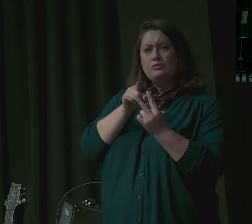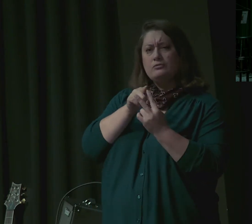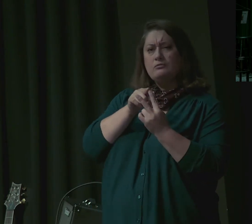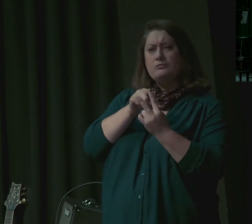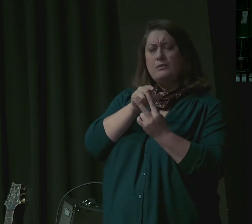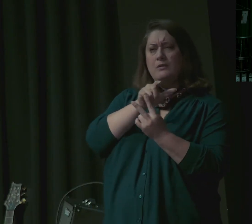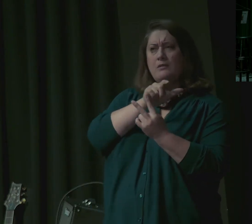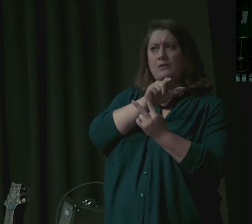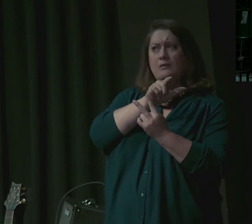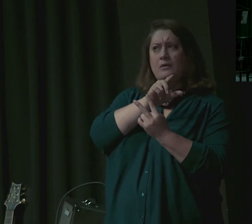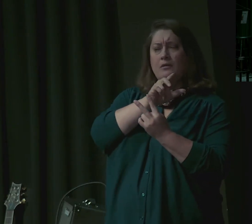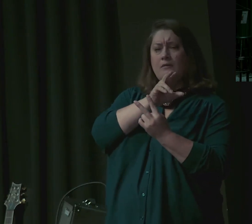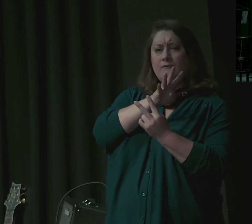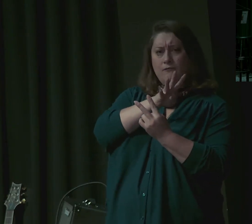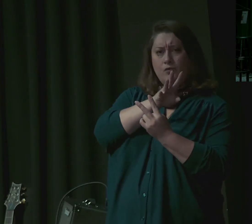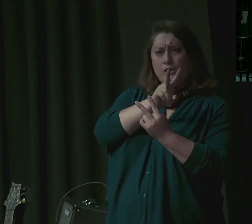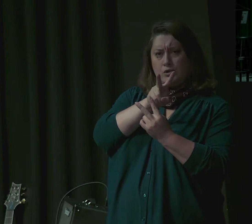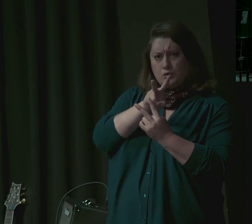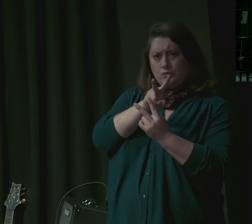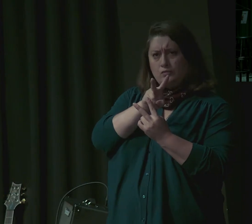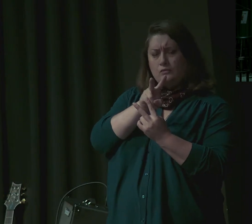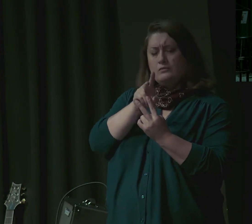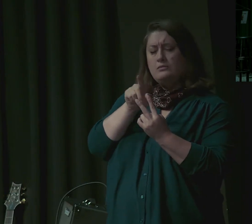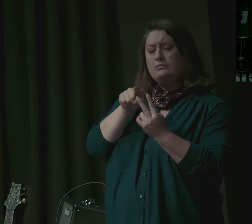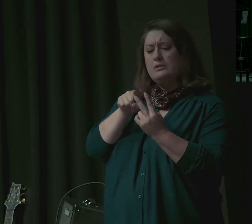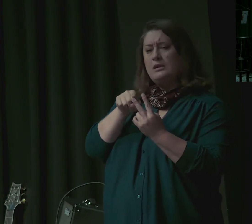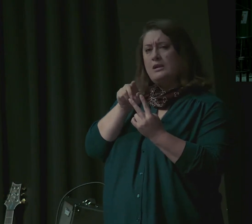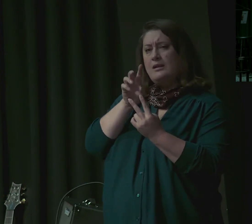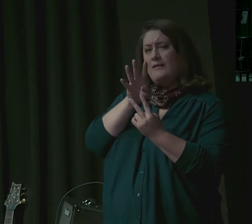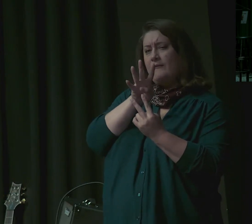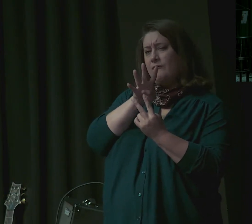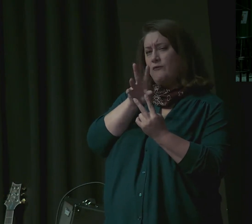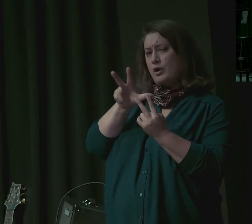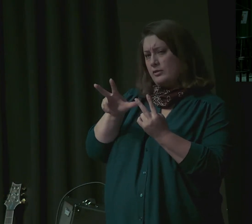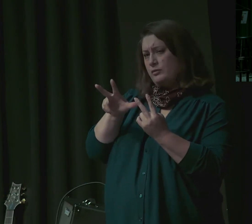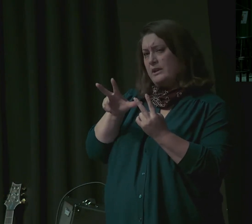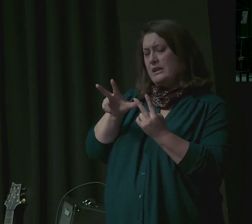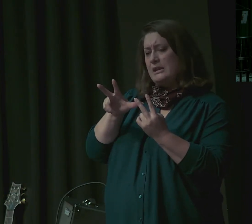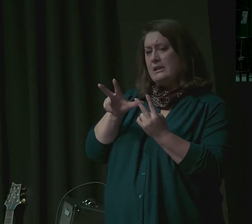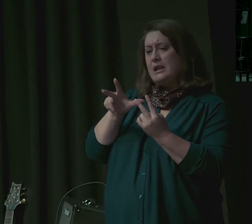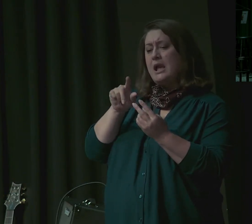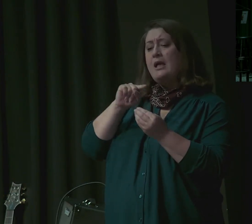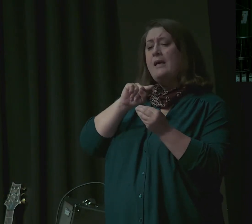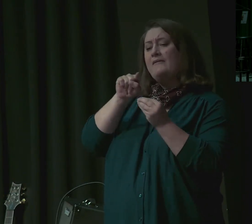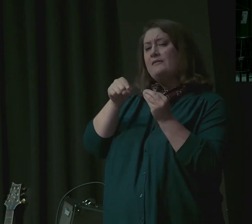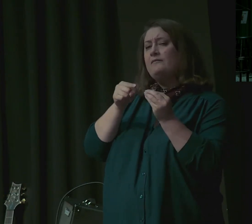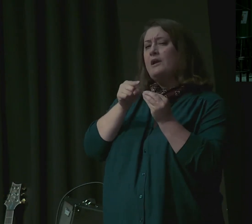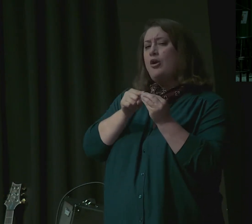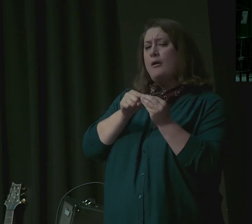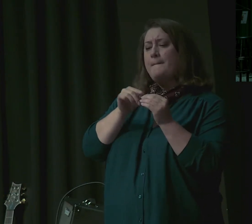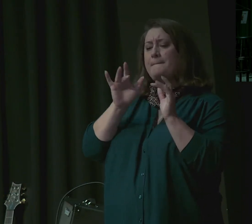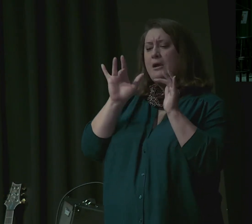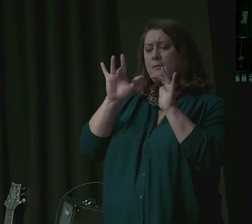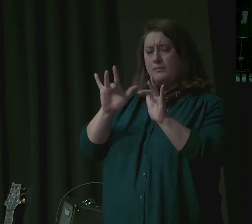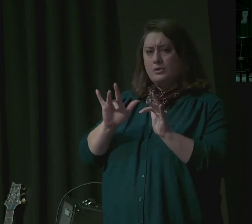They are about mercy. They are about how mercy transforms people.